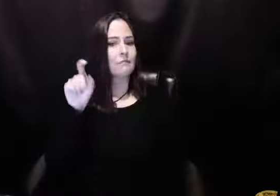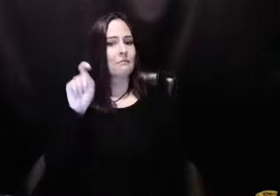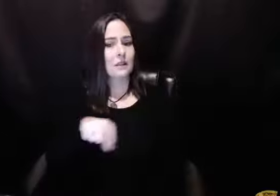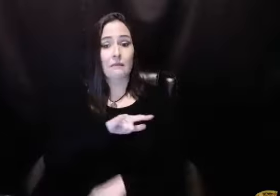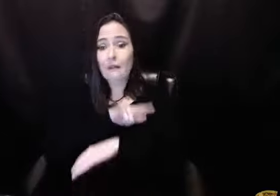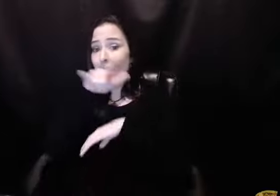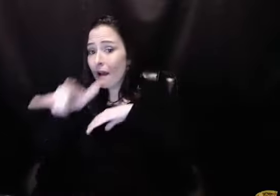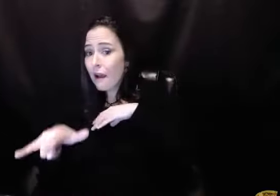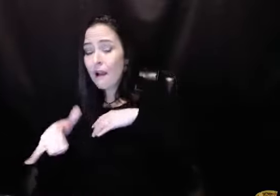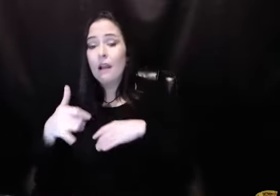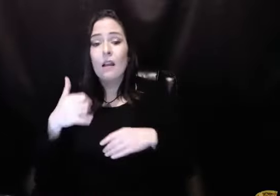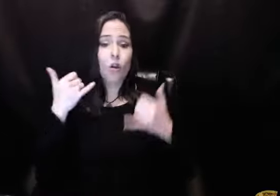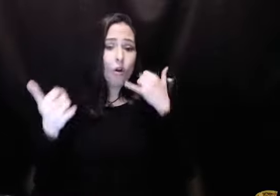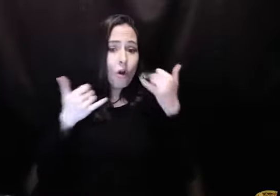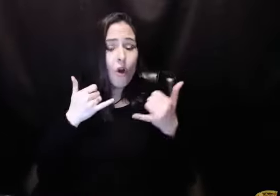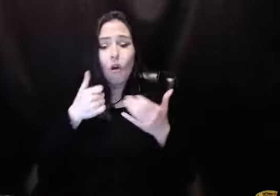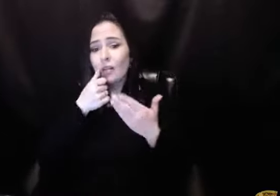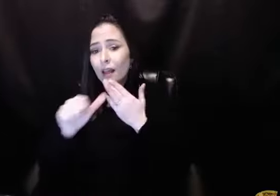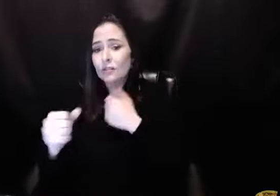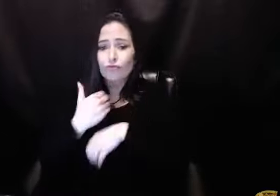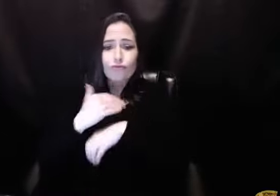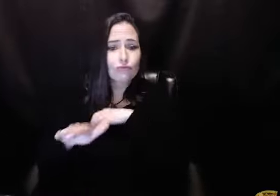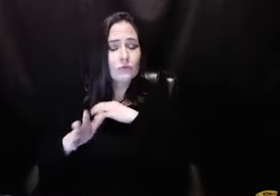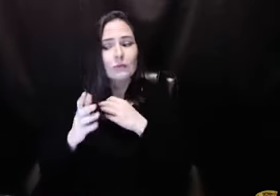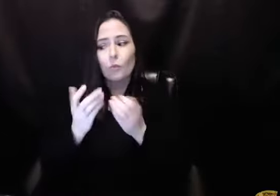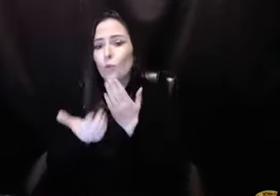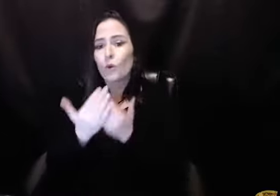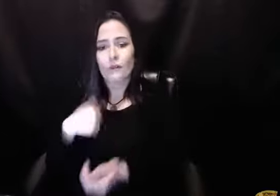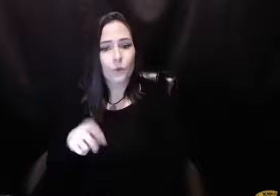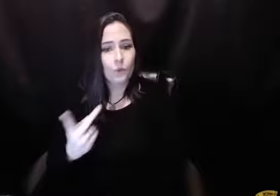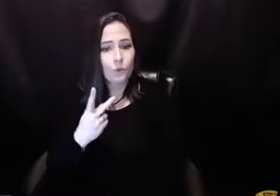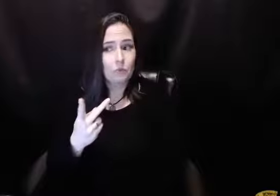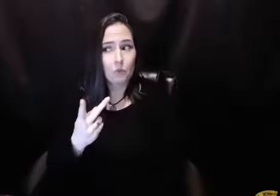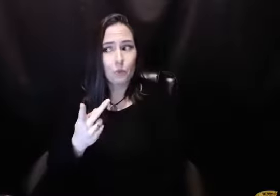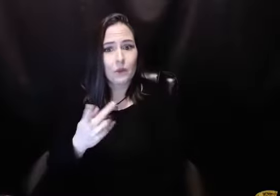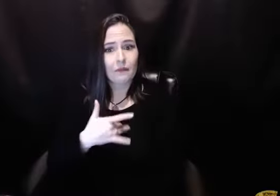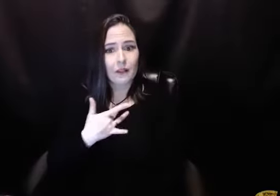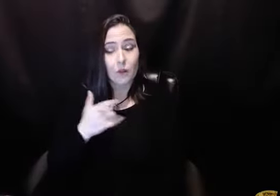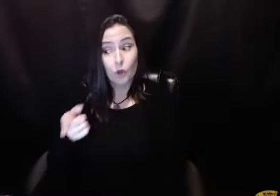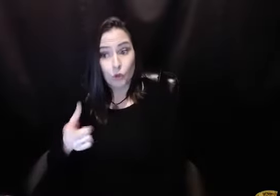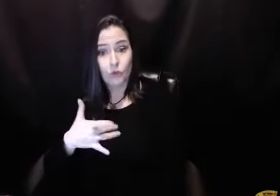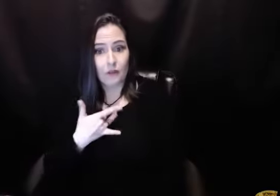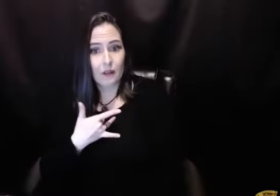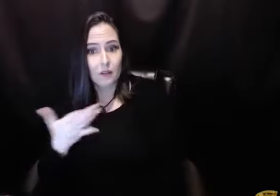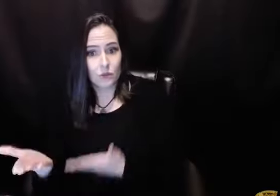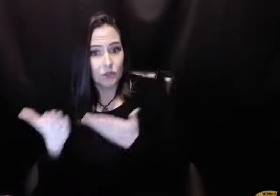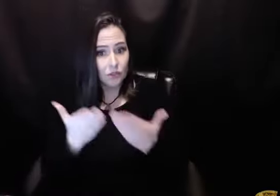willing to go to any length, fly down, phone, correspond, or do anything